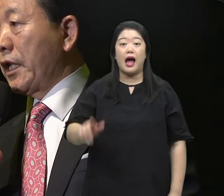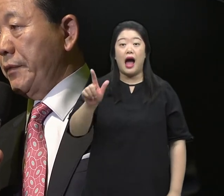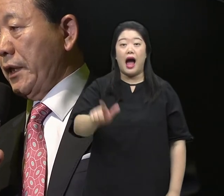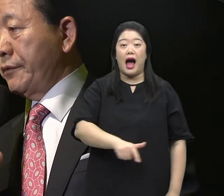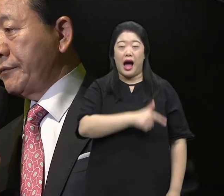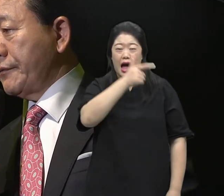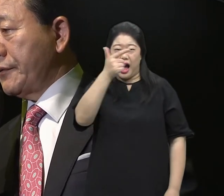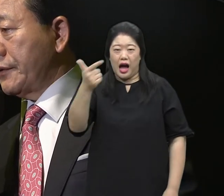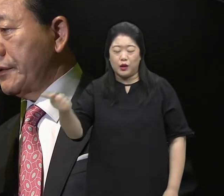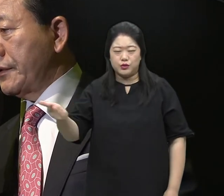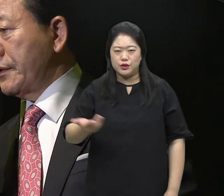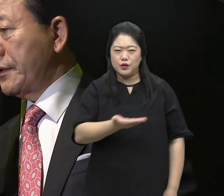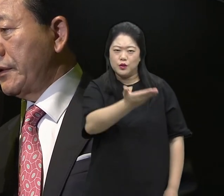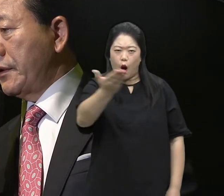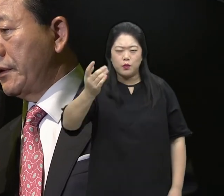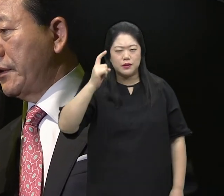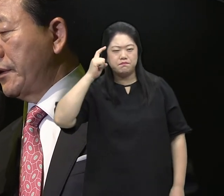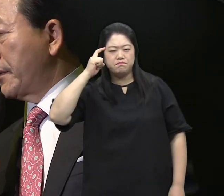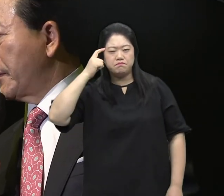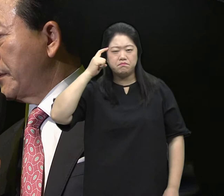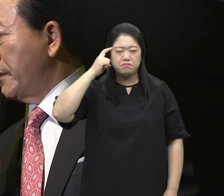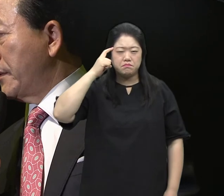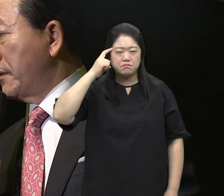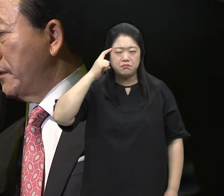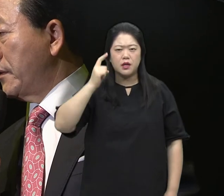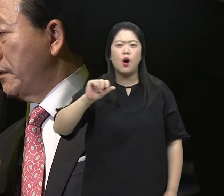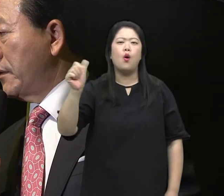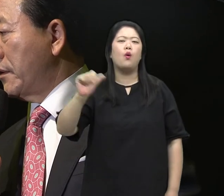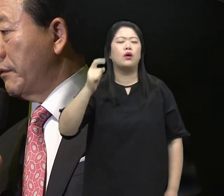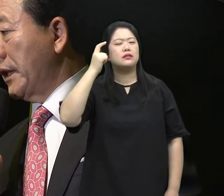That I meet you about 5,000 times a day Why?